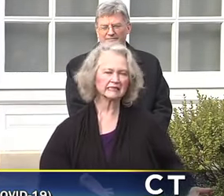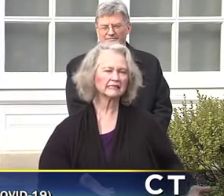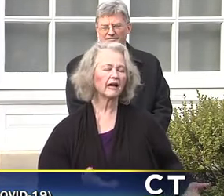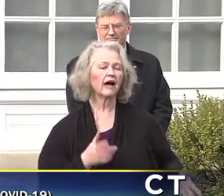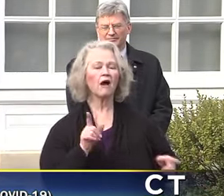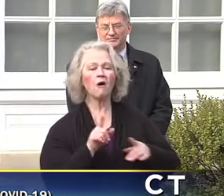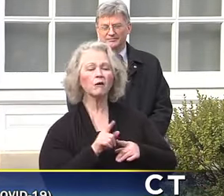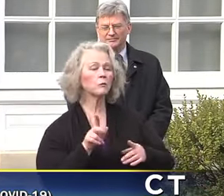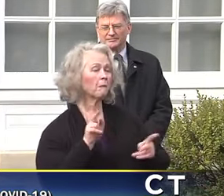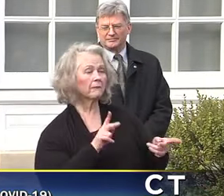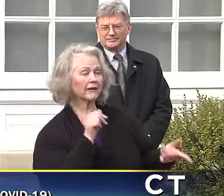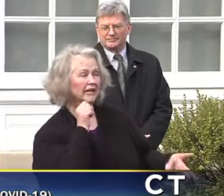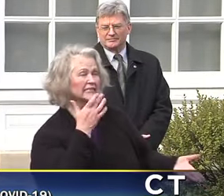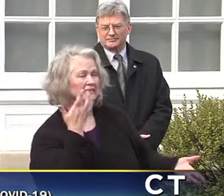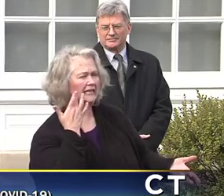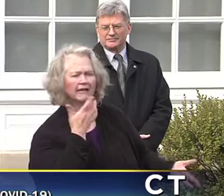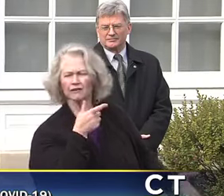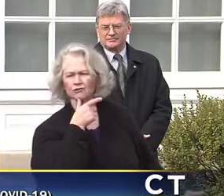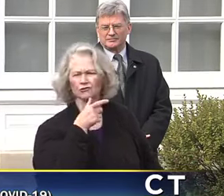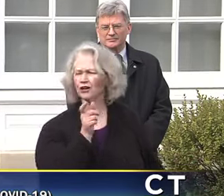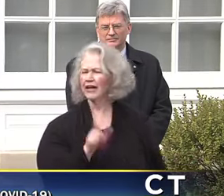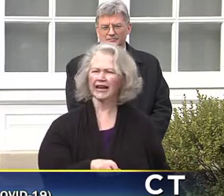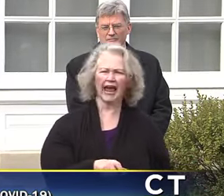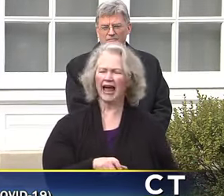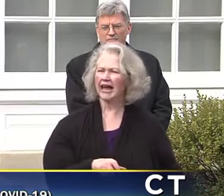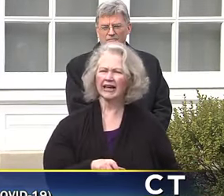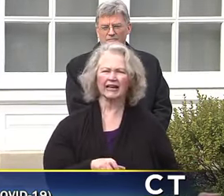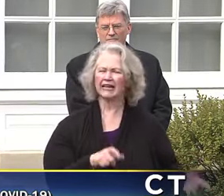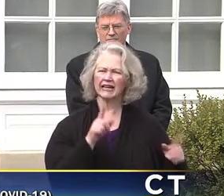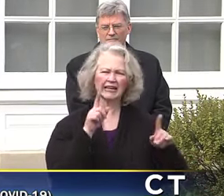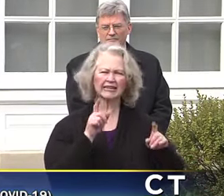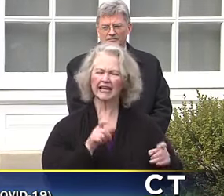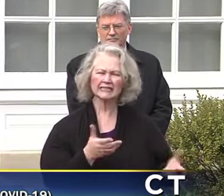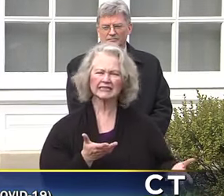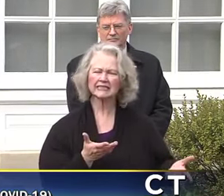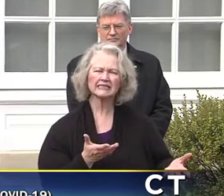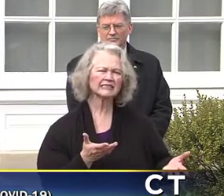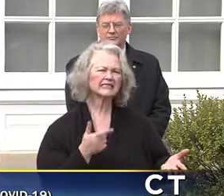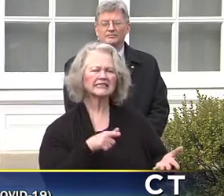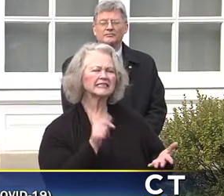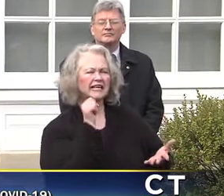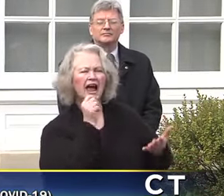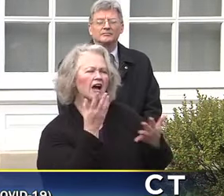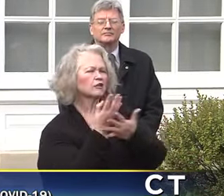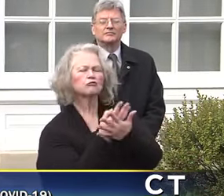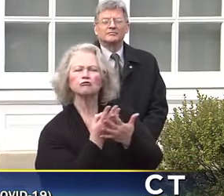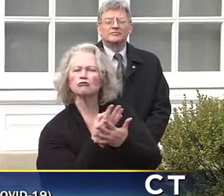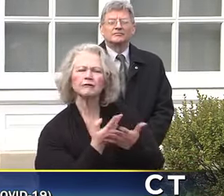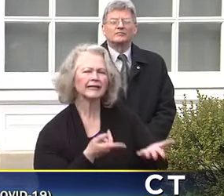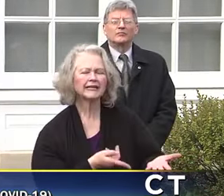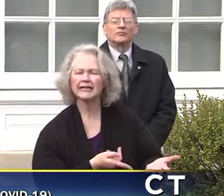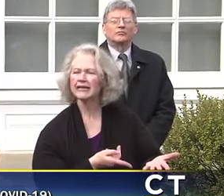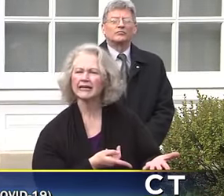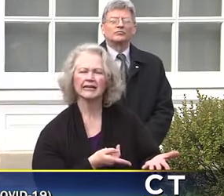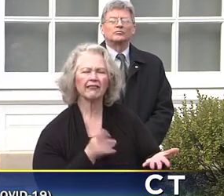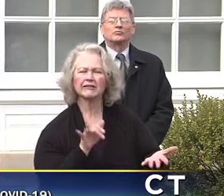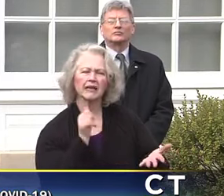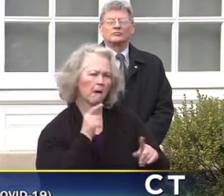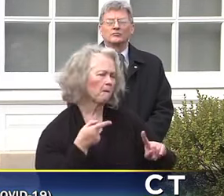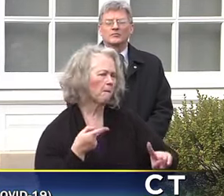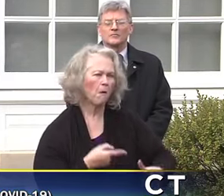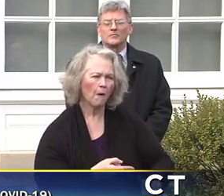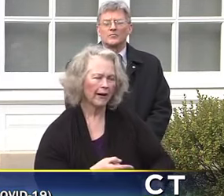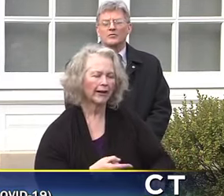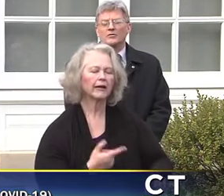people who are not sick. It's not a screening test to see if you might have it. Right now we're